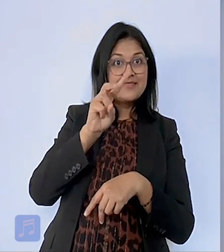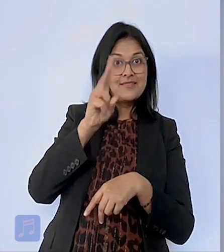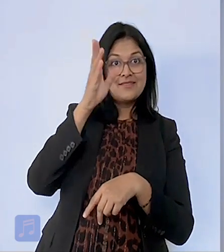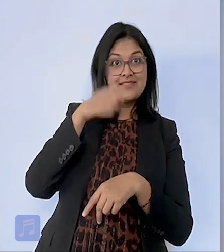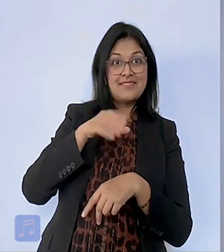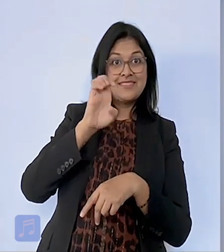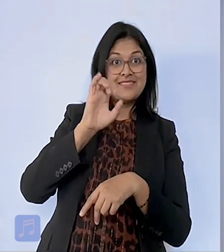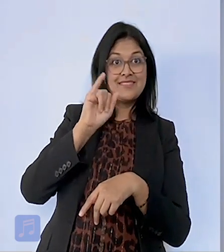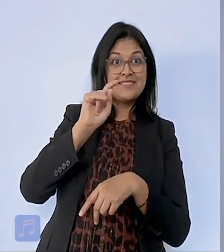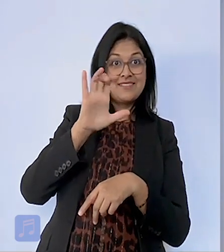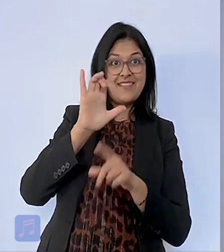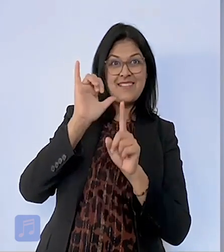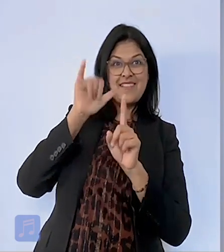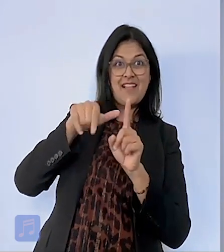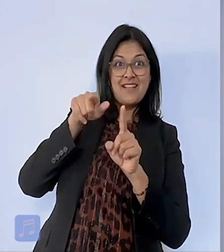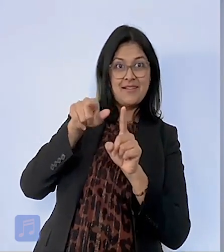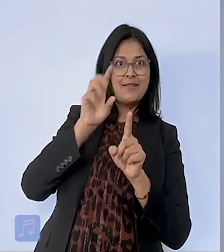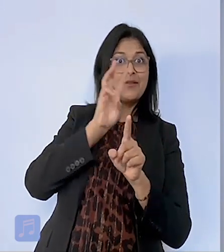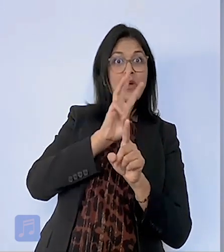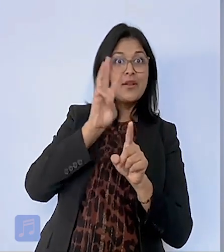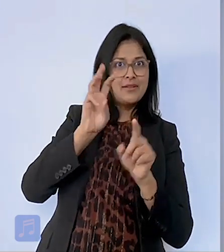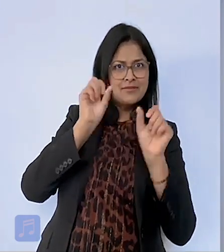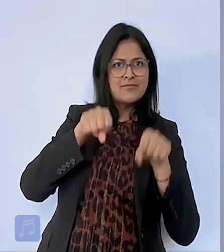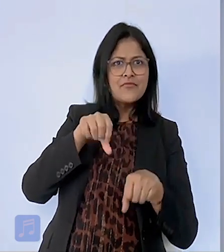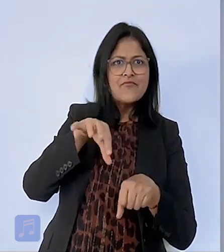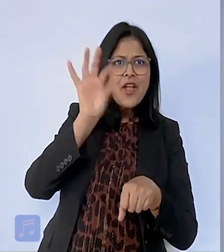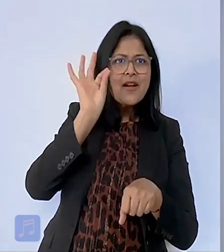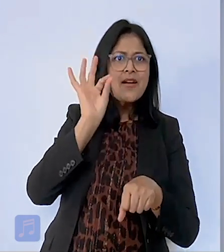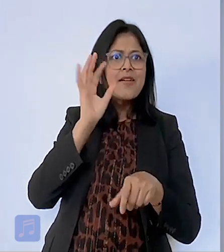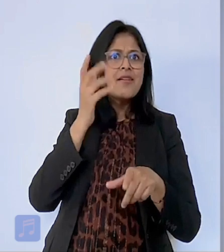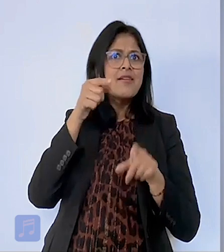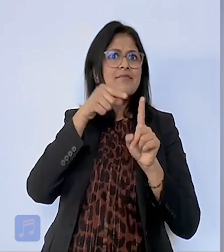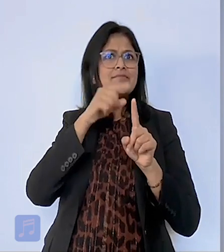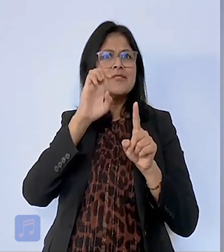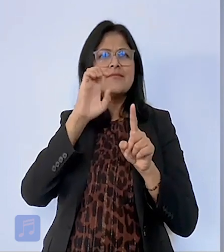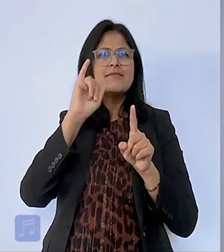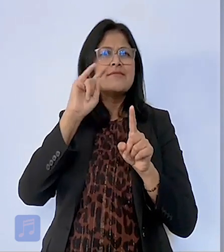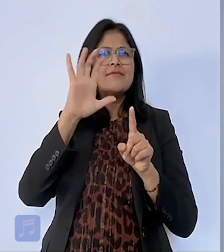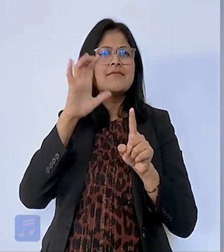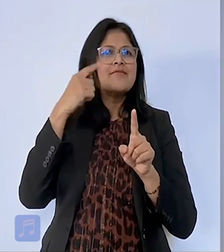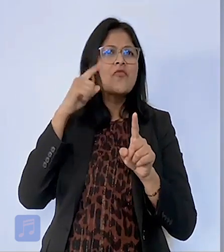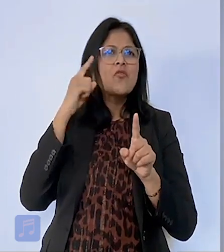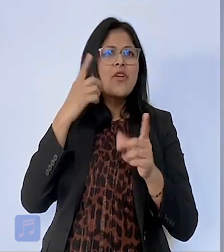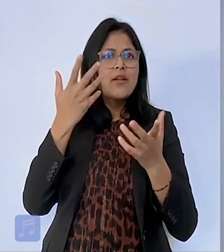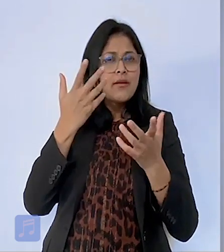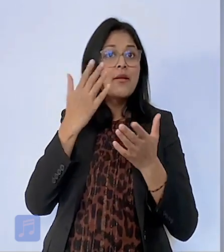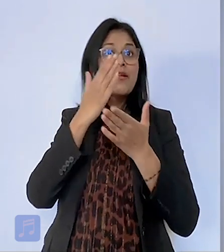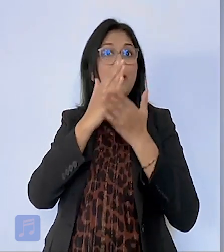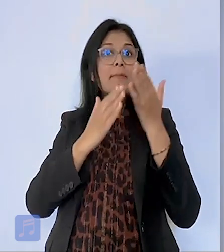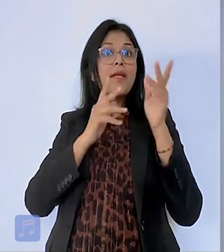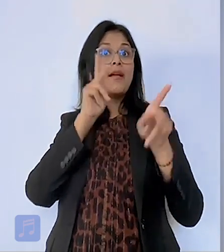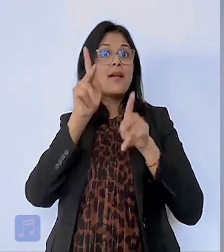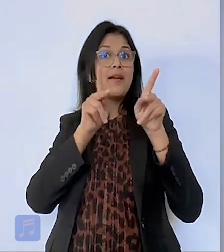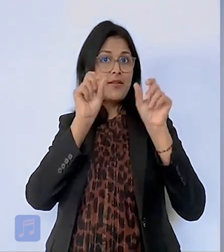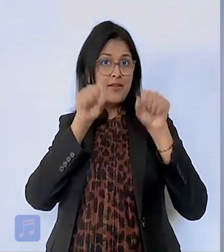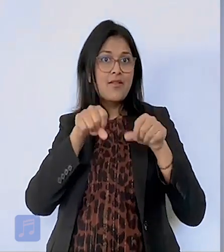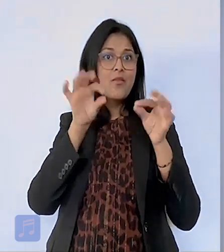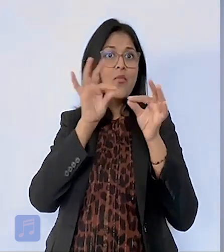forward slash EITC. There, you'll discover the credit can be worth thousands of dollars for some people.